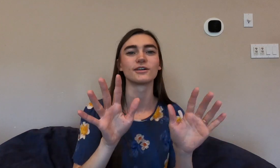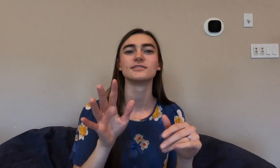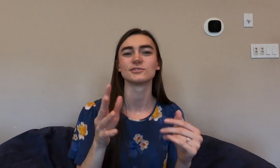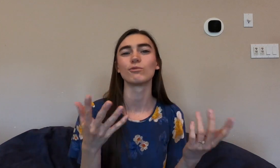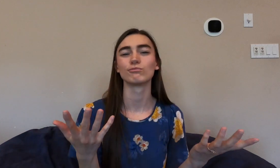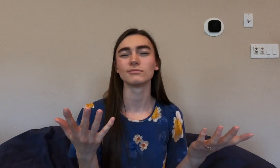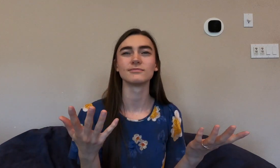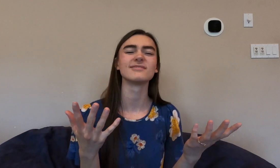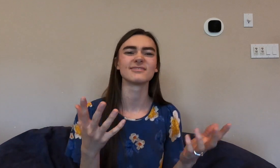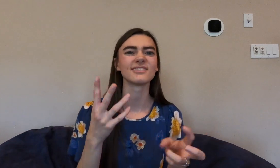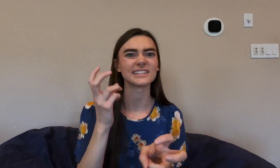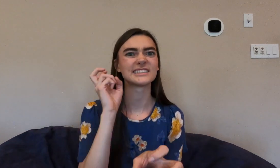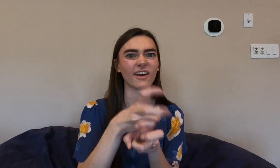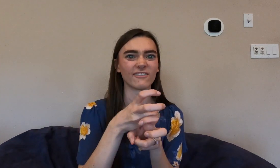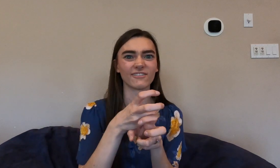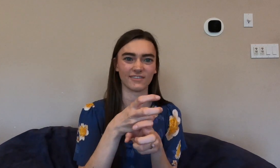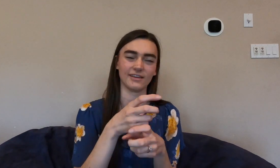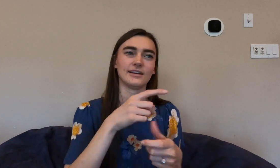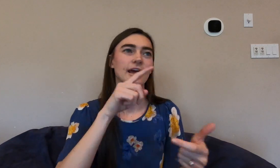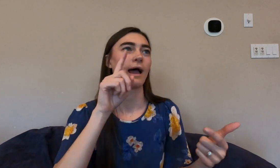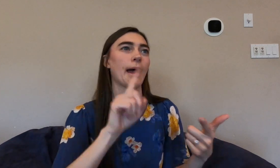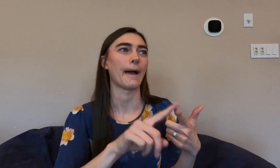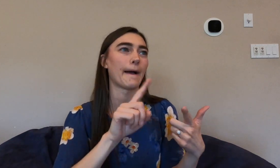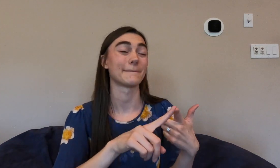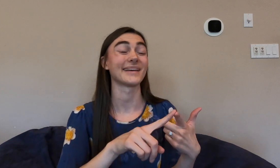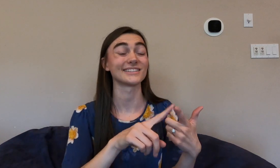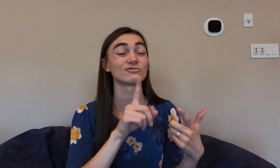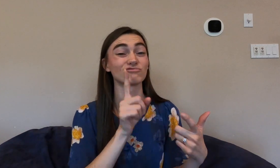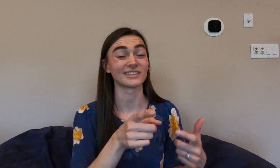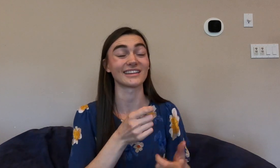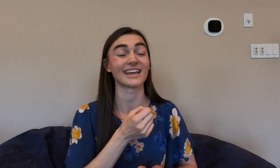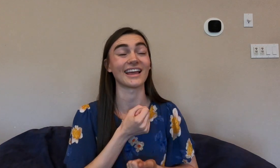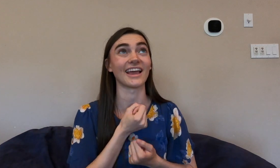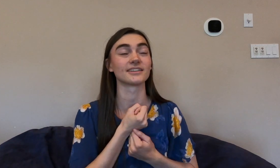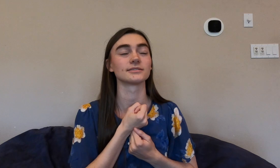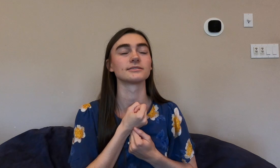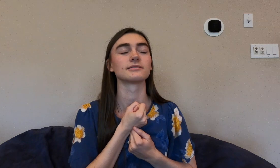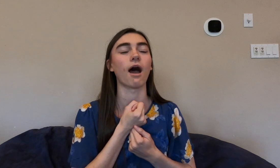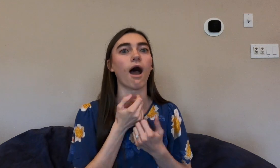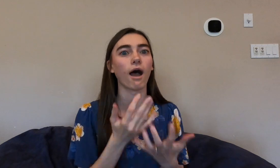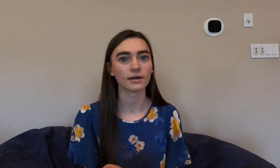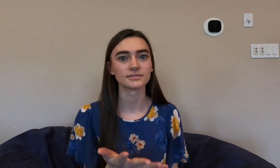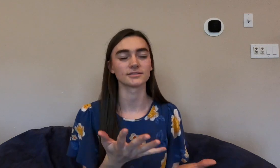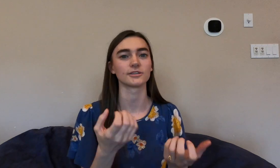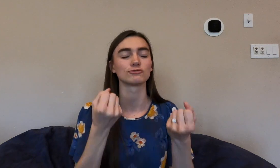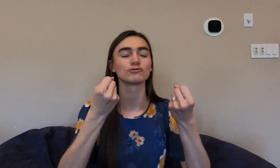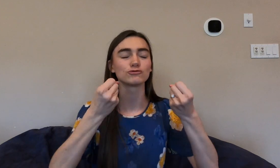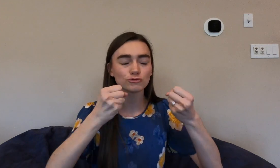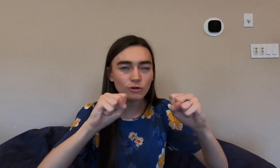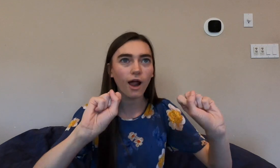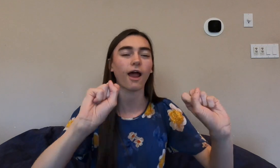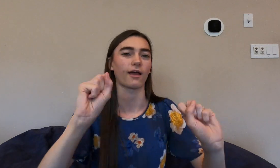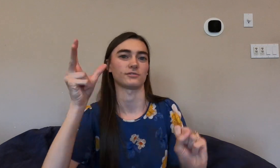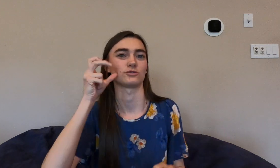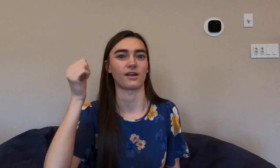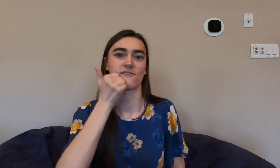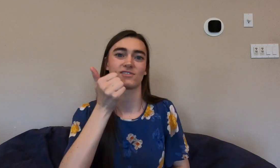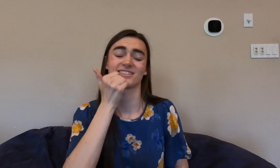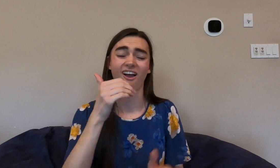So it's tough. Another reason it's really exhausting trying to hear